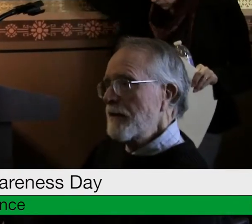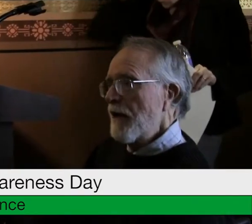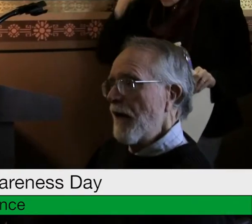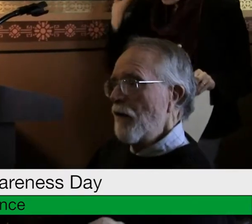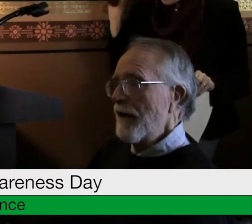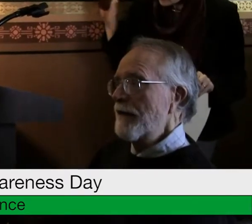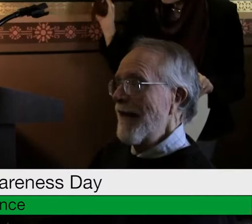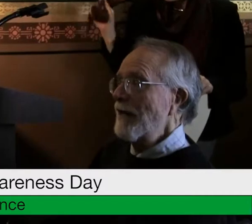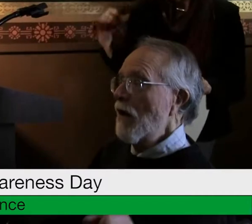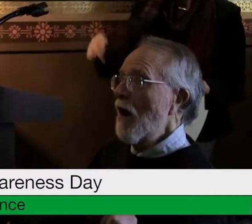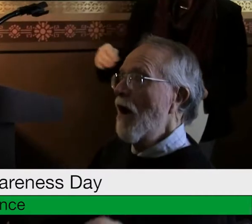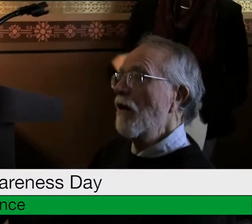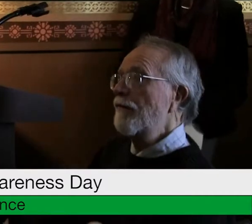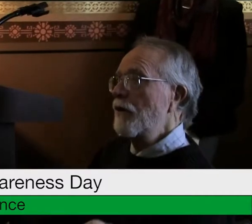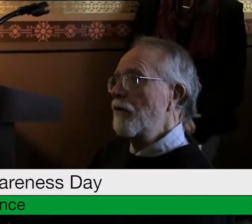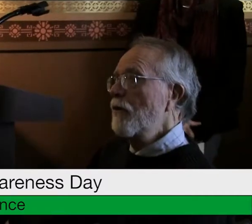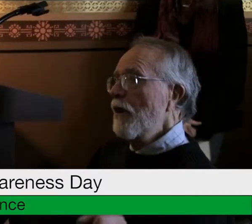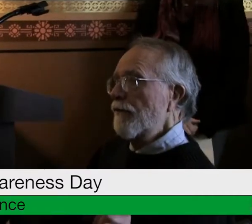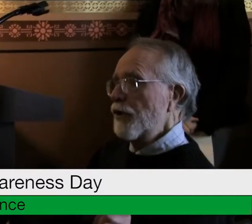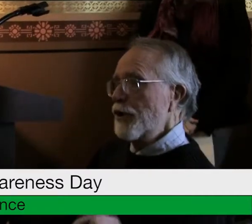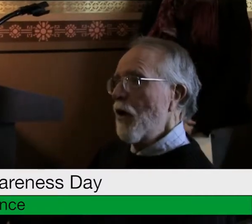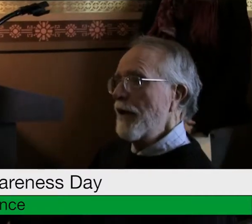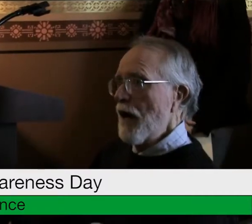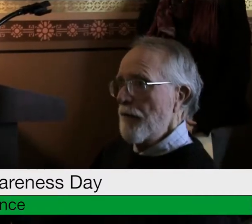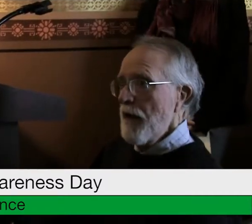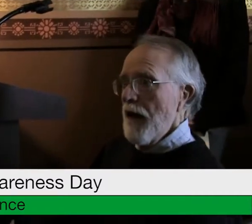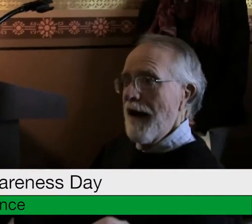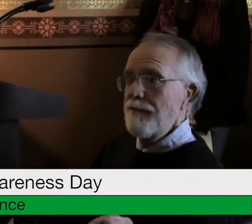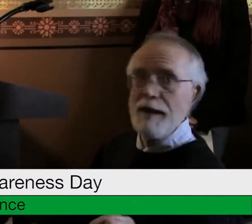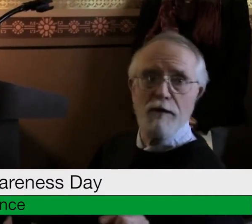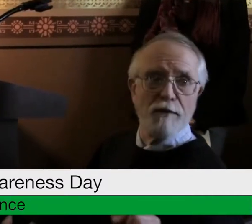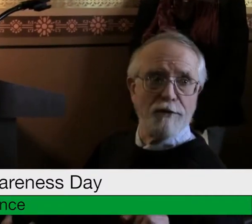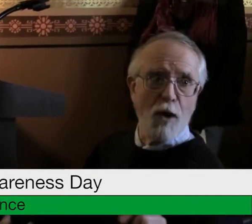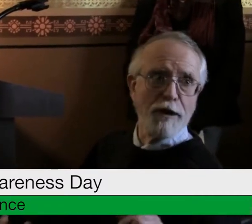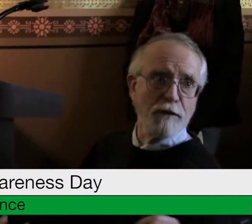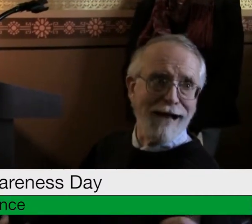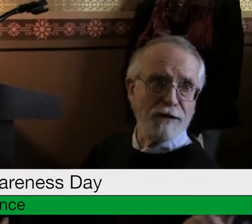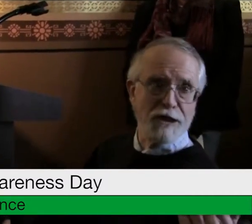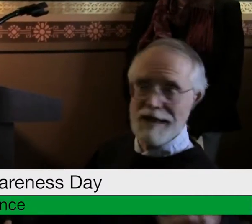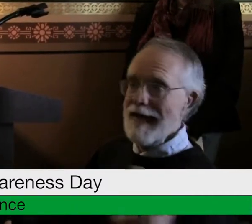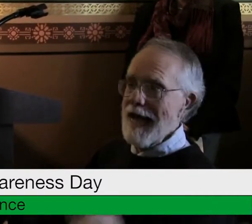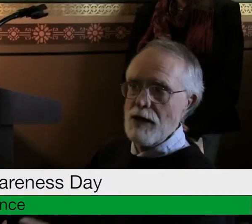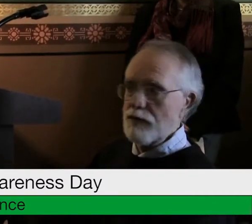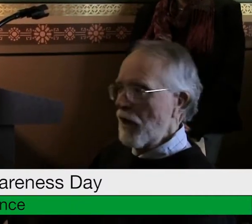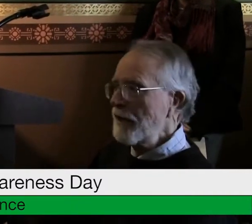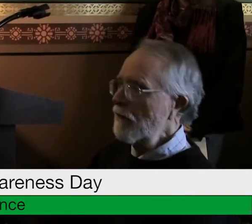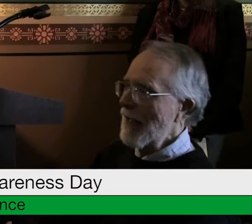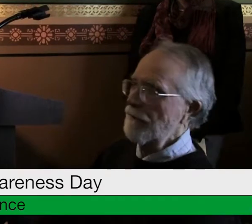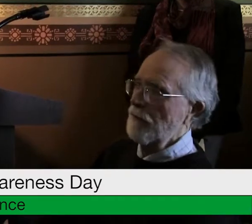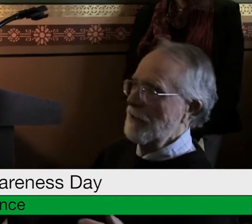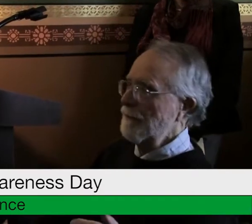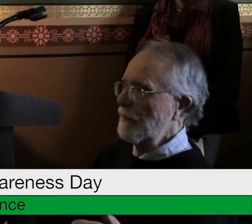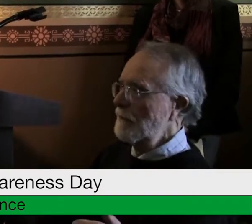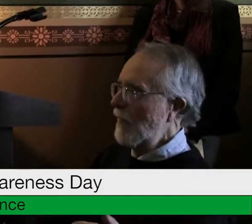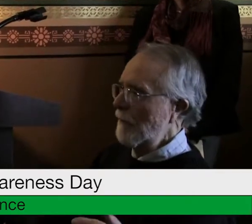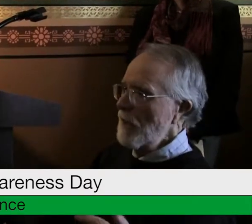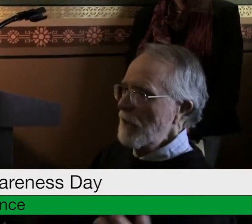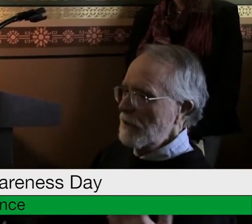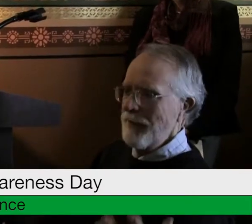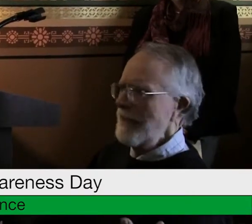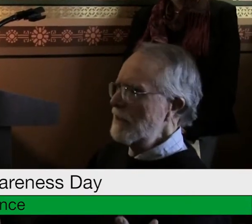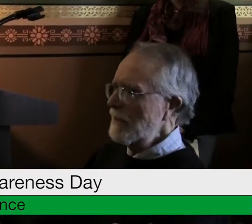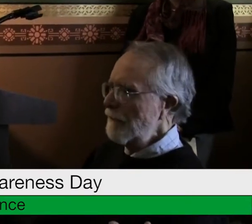And I want to thank all of you for showing up. I've been floating around the State House, running around from different